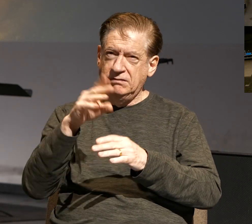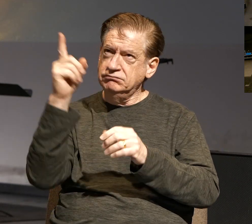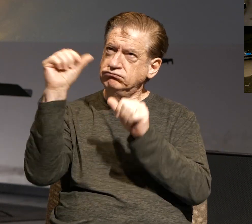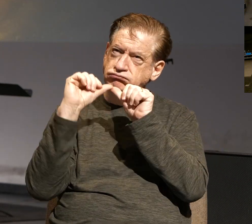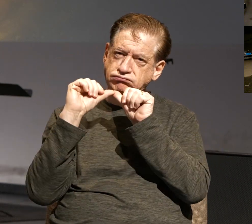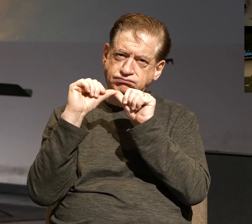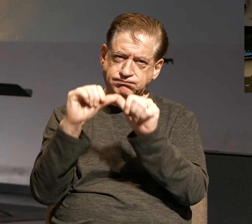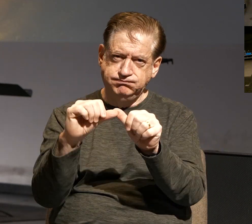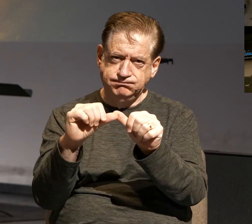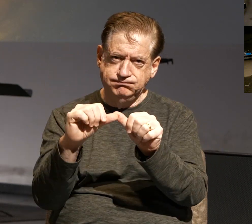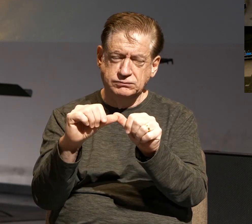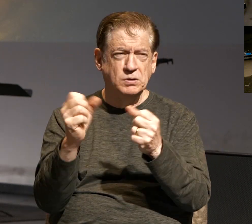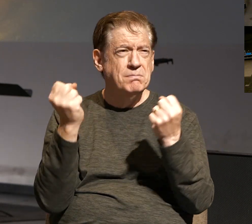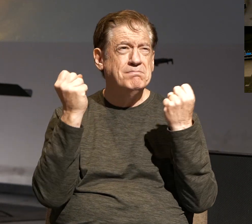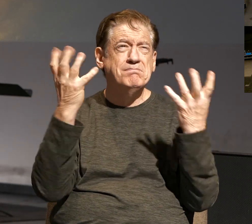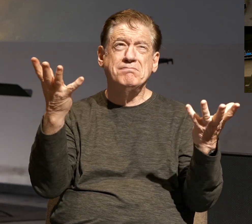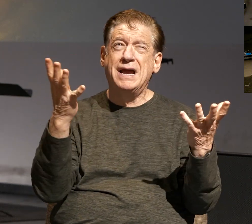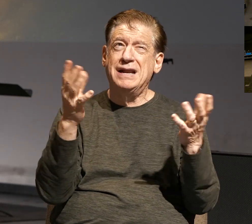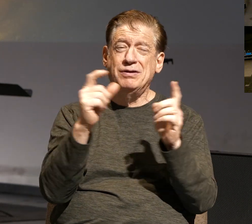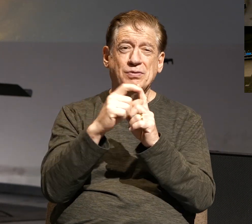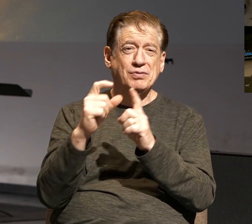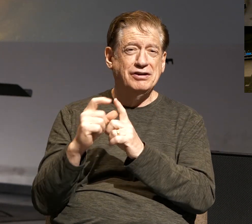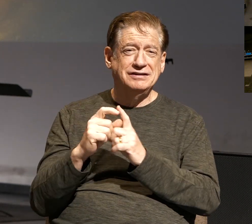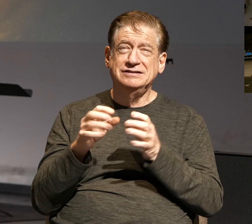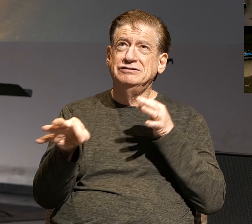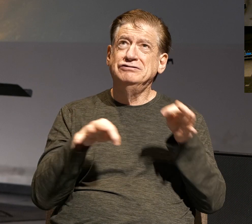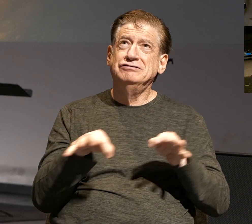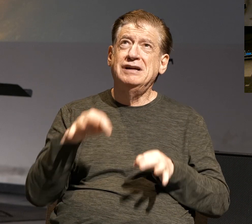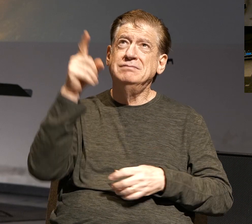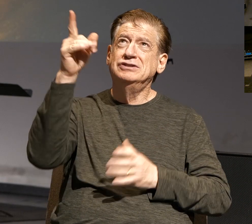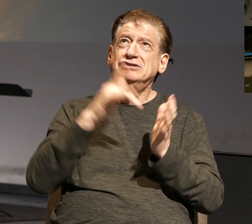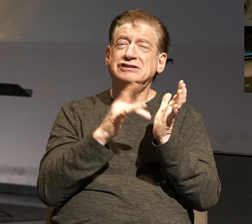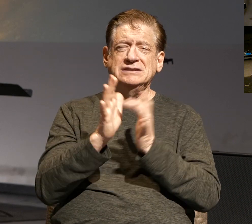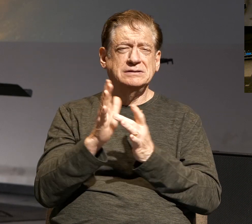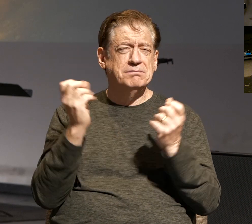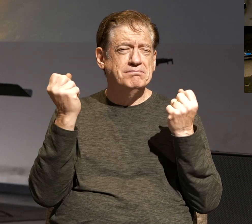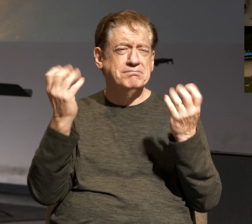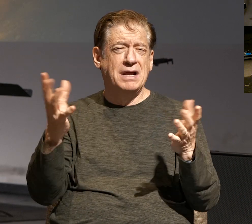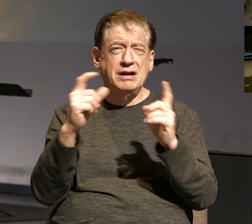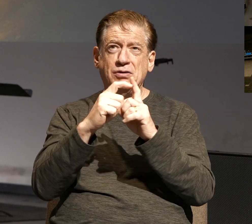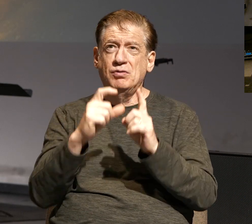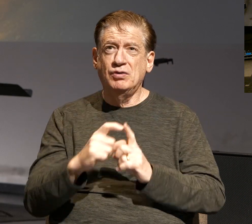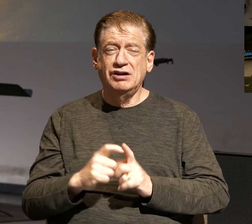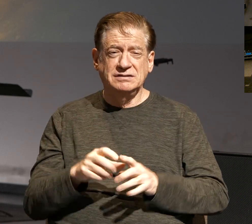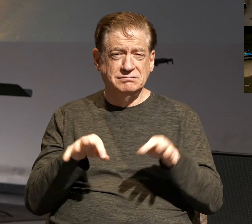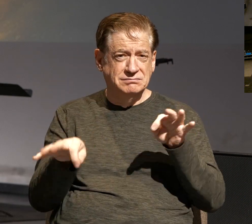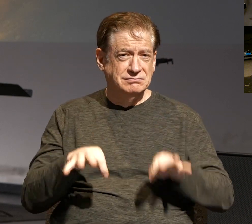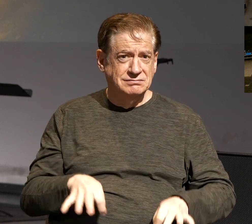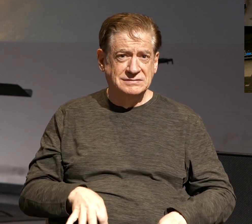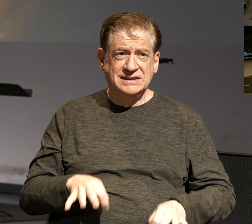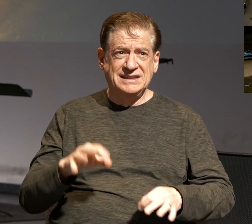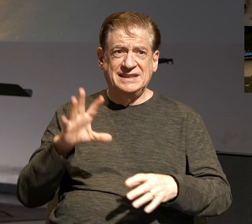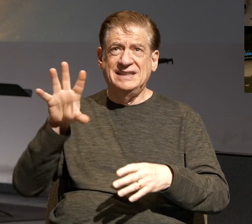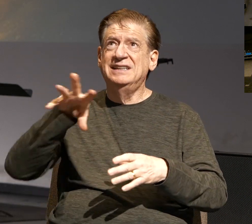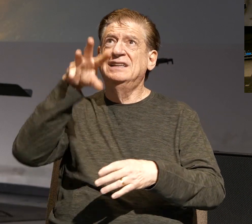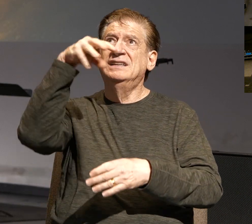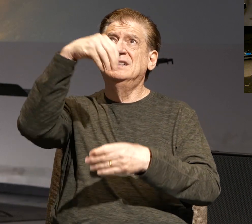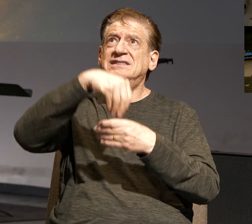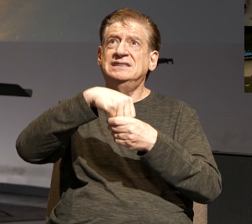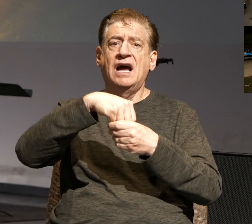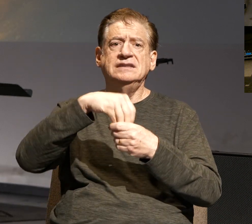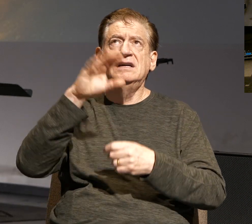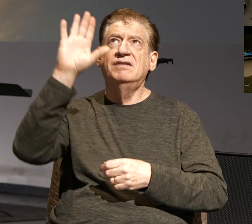There are so many words to describe Jesus. There are so many words to describe what he's done, all within the context of his love for us.